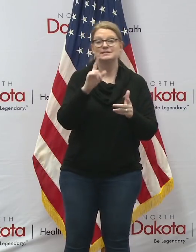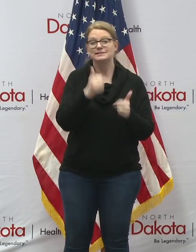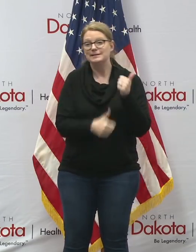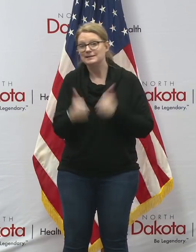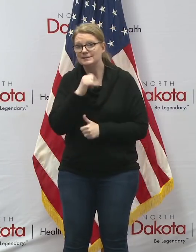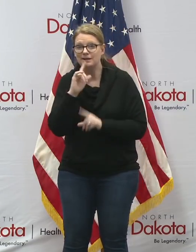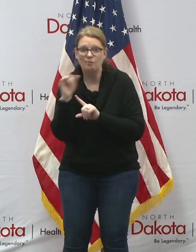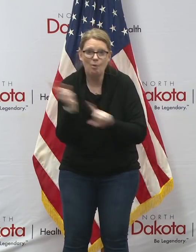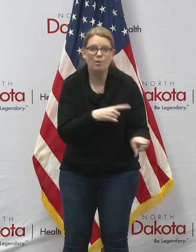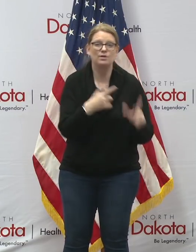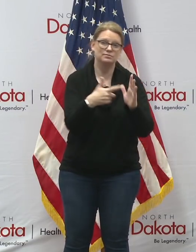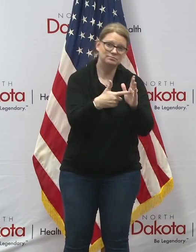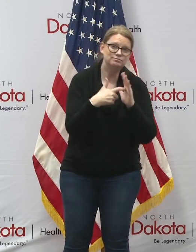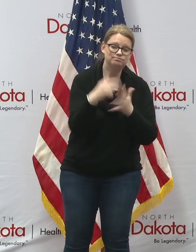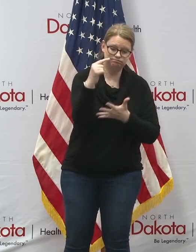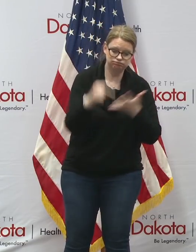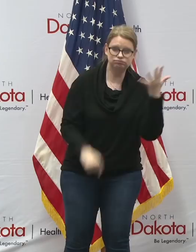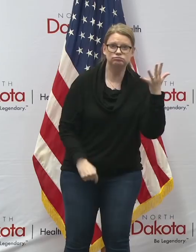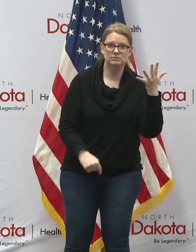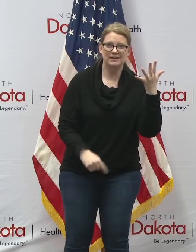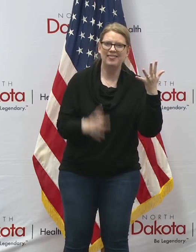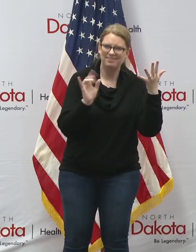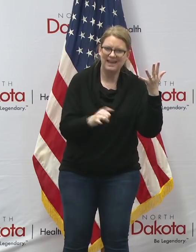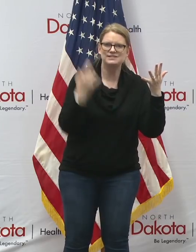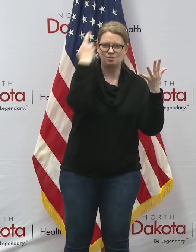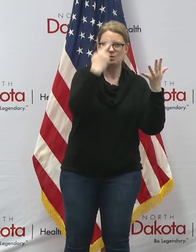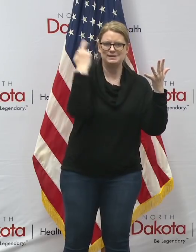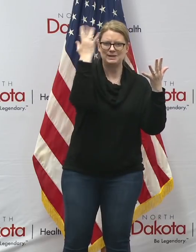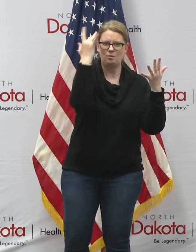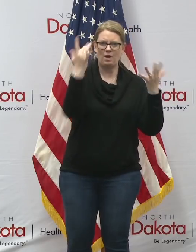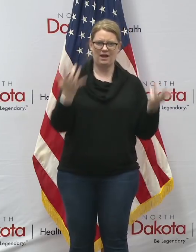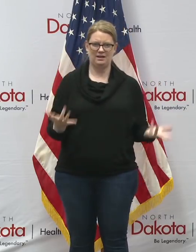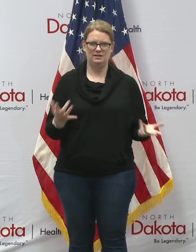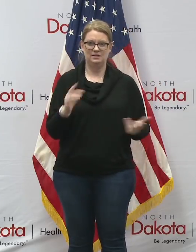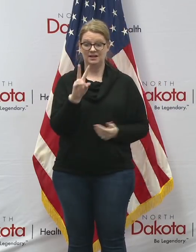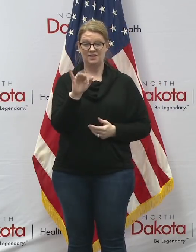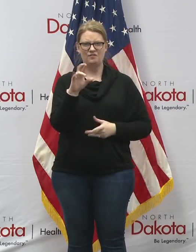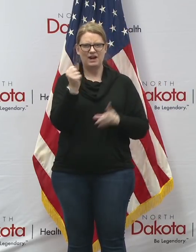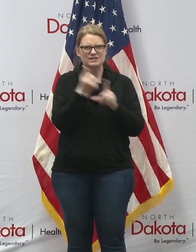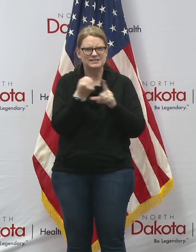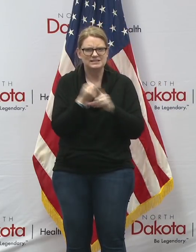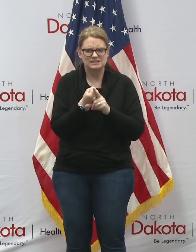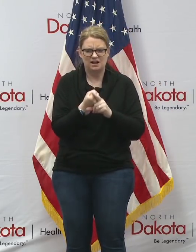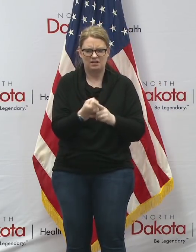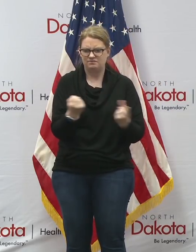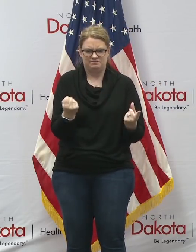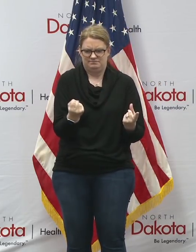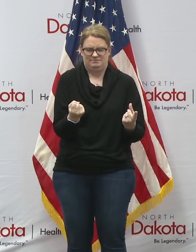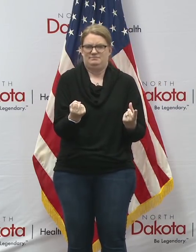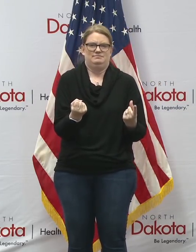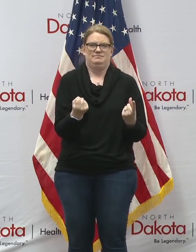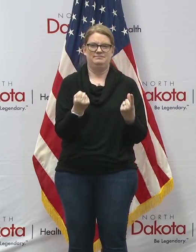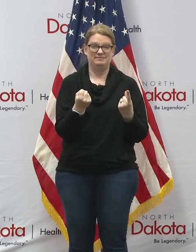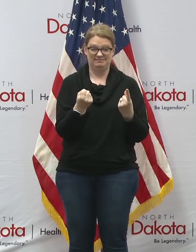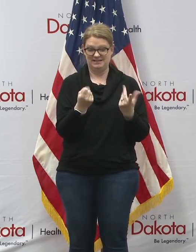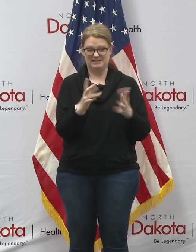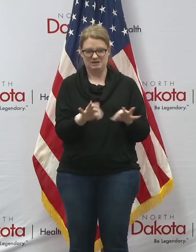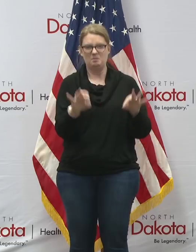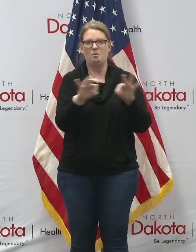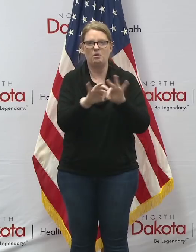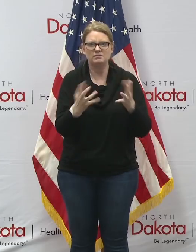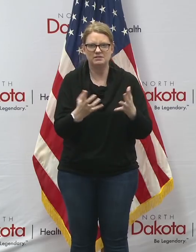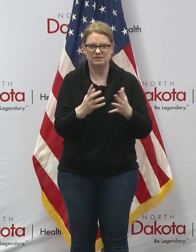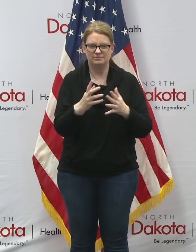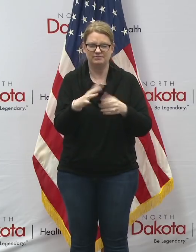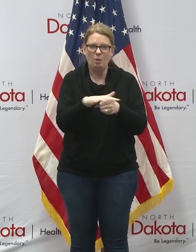place are exactly that because the virus doesn't discriminate by geography it doesn't discriminate in any